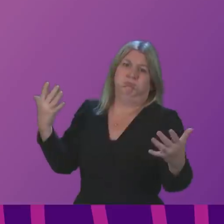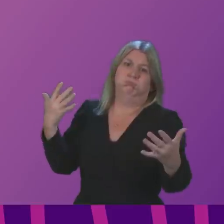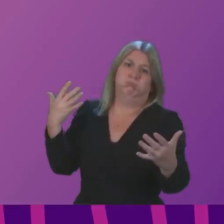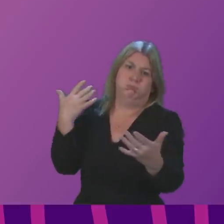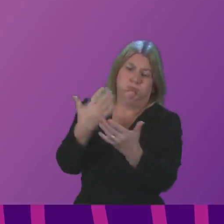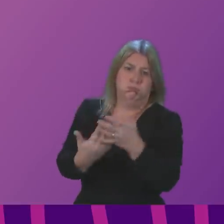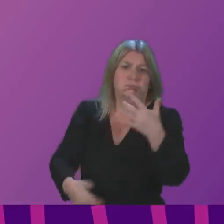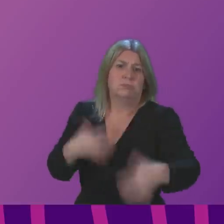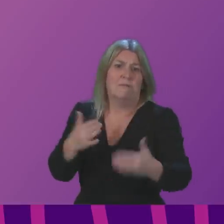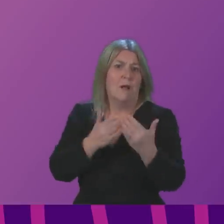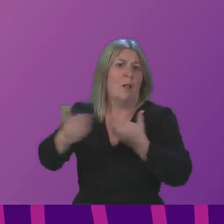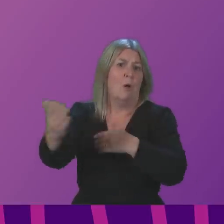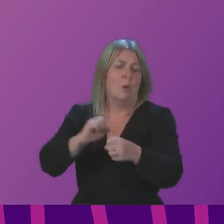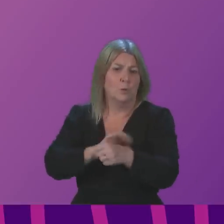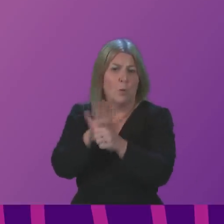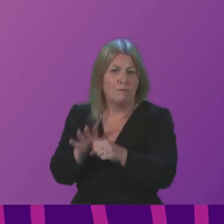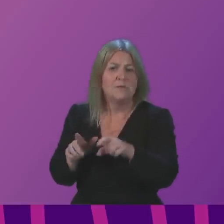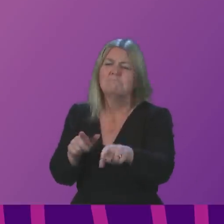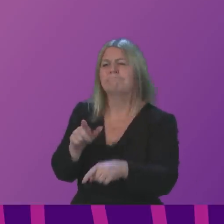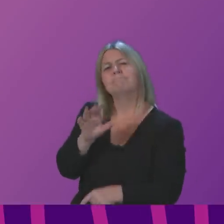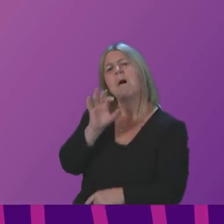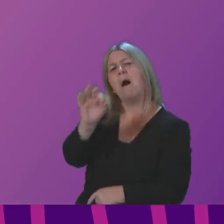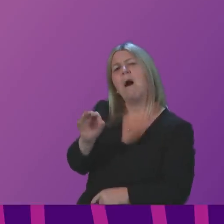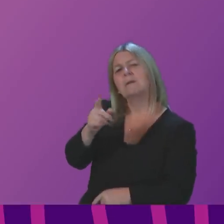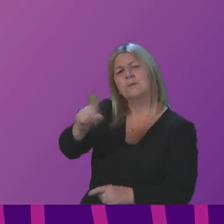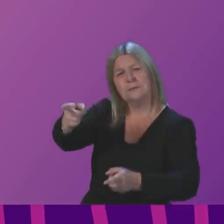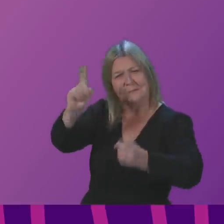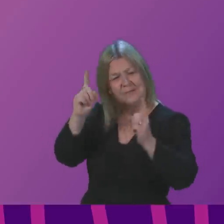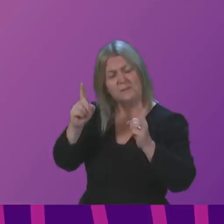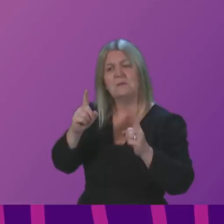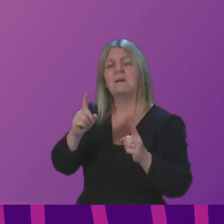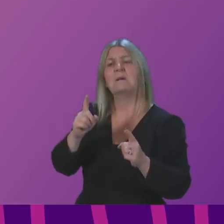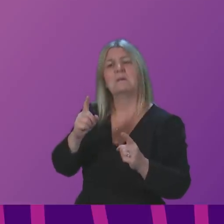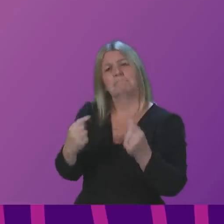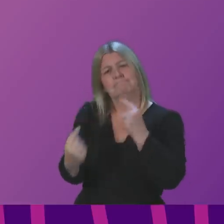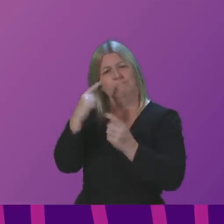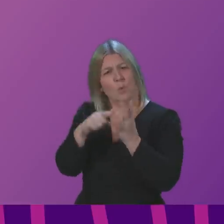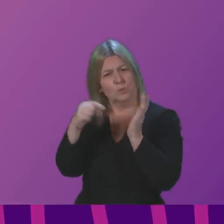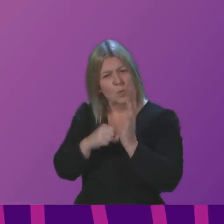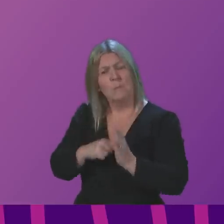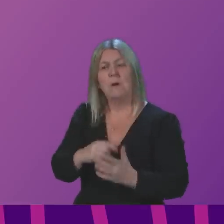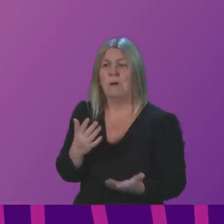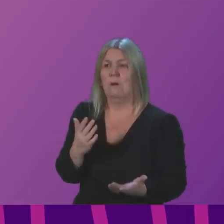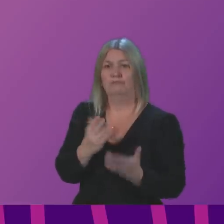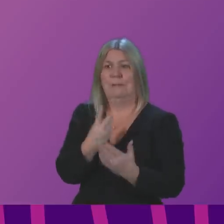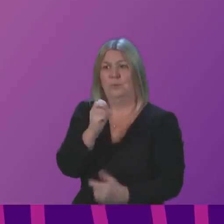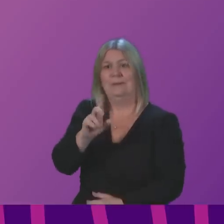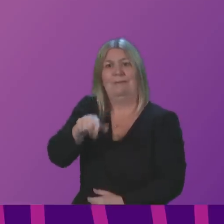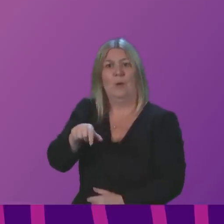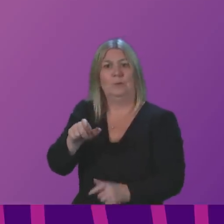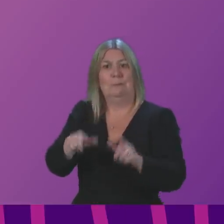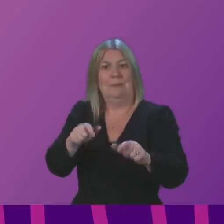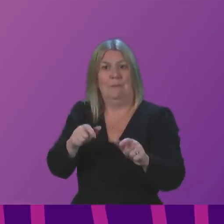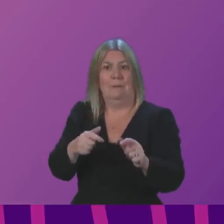asked the First Minister about this at the start of October. Eight weeks and 20,000 new patients later and we are still nowhere.